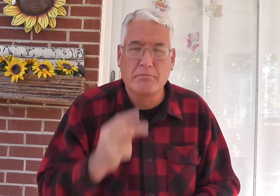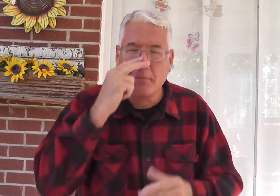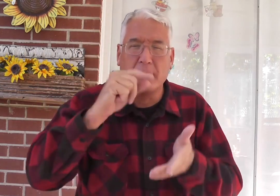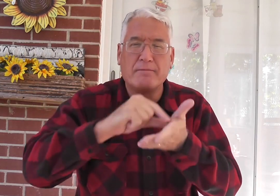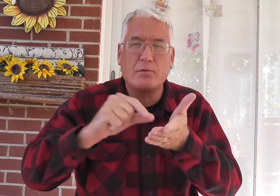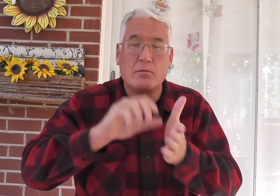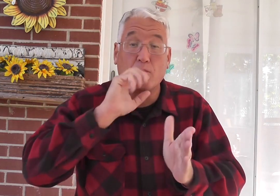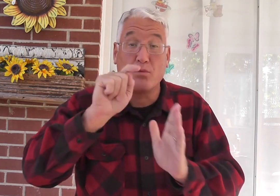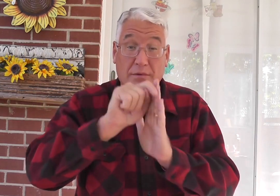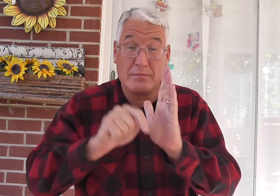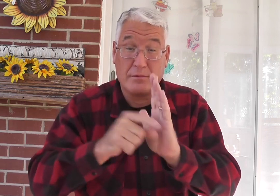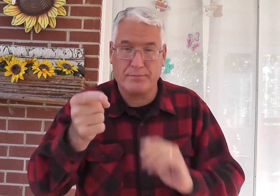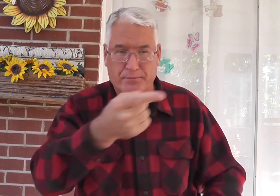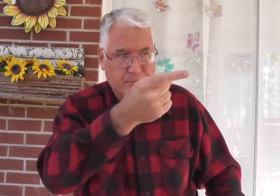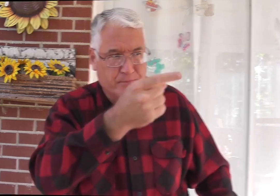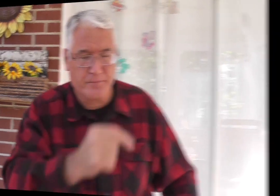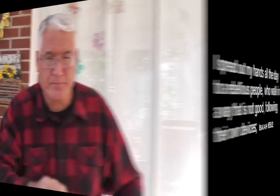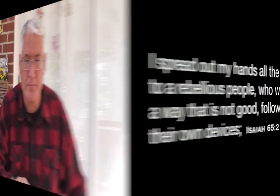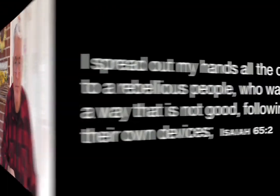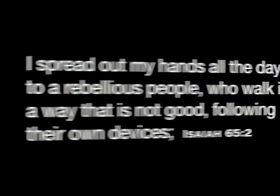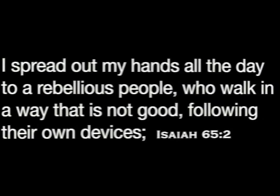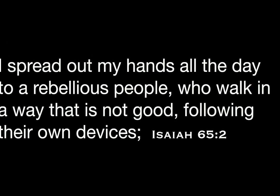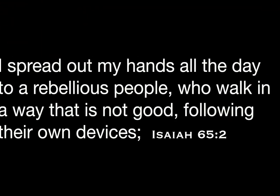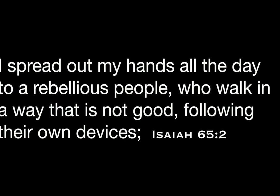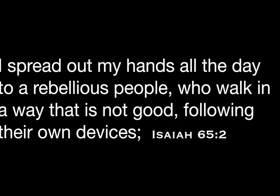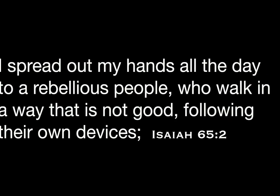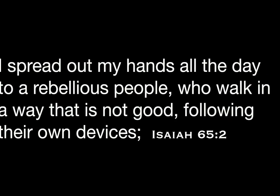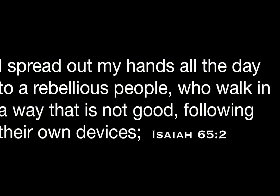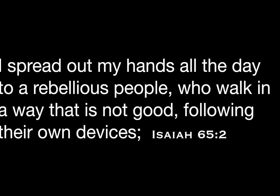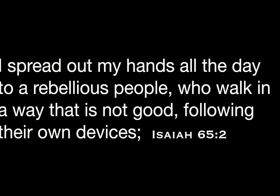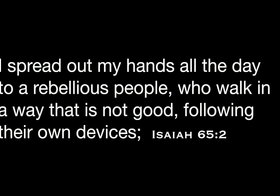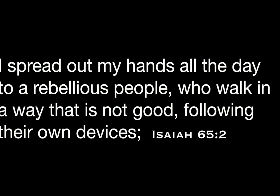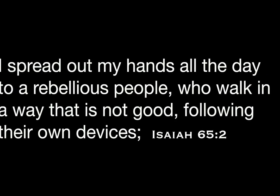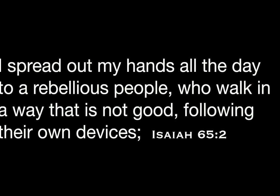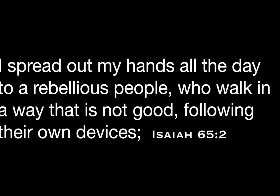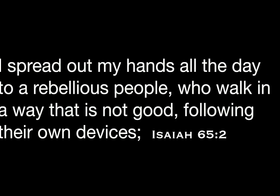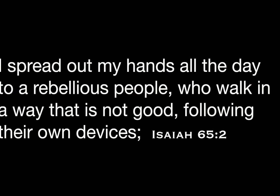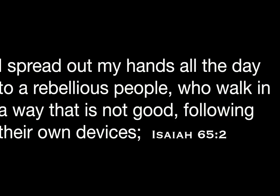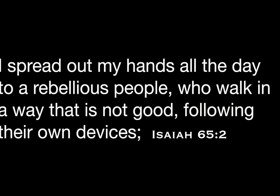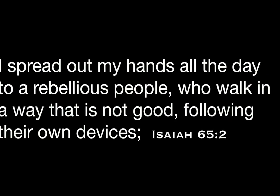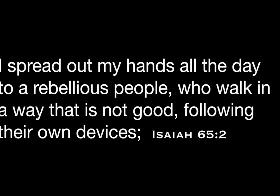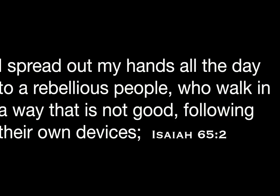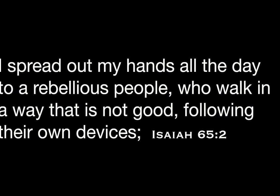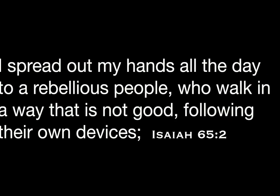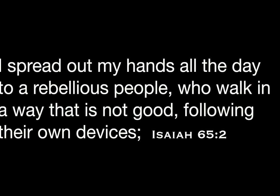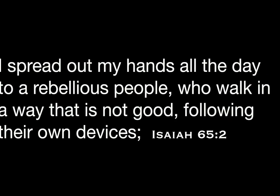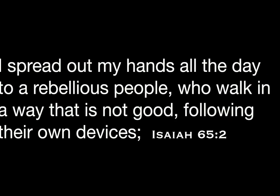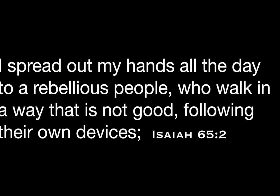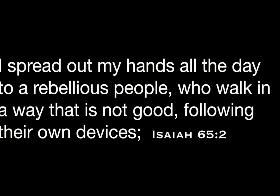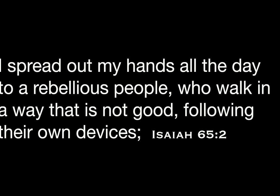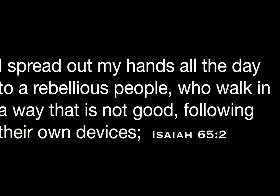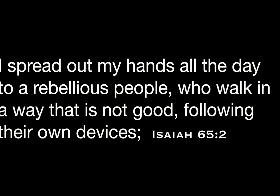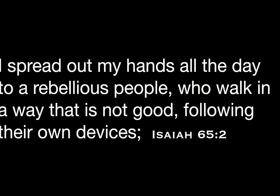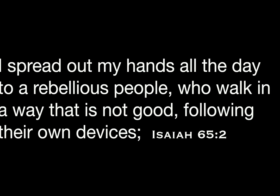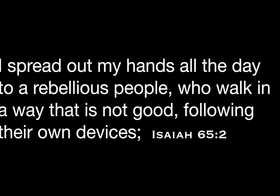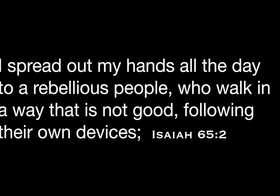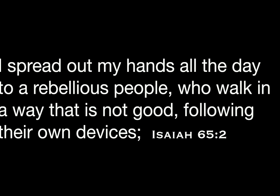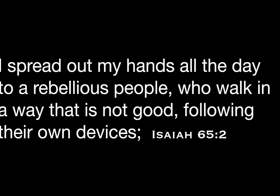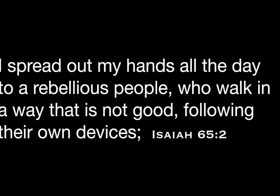who had sinned against him. I spread out my hands all the day to rebellious people who walk in a way